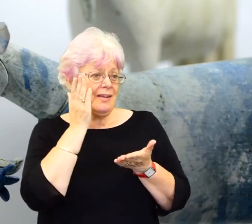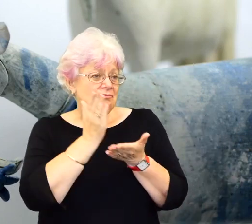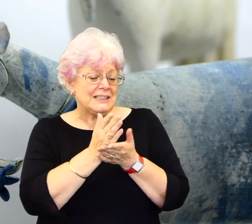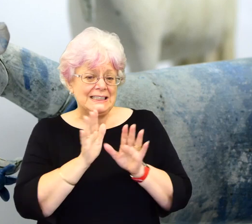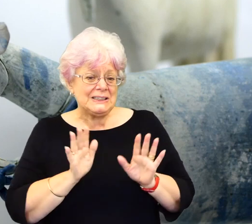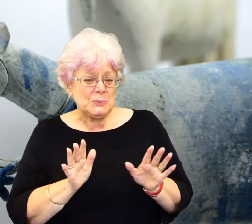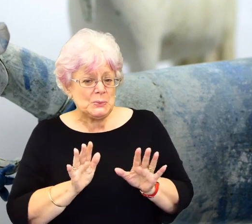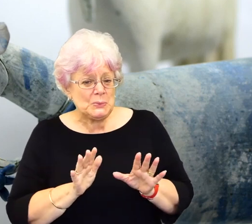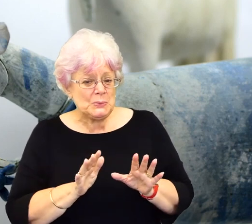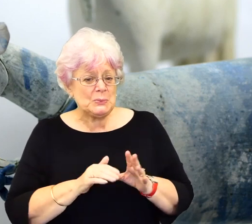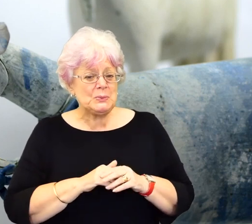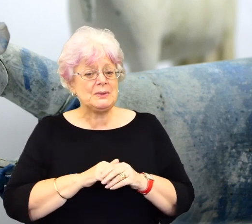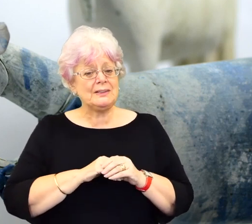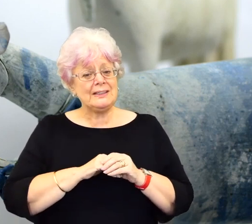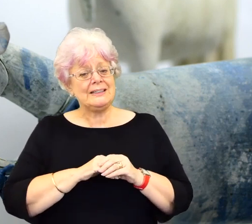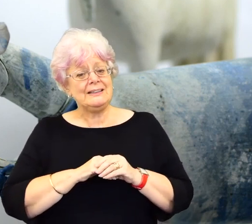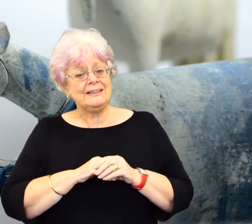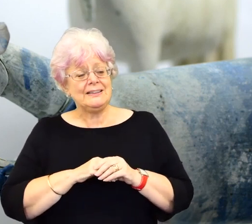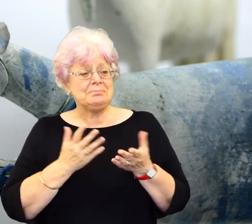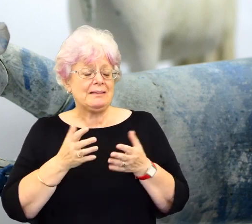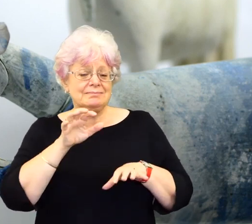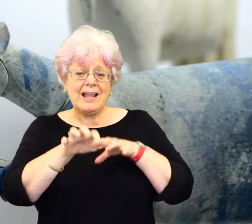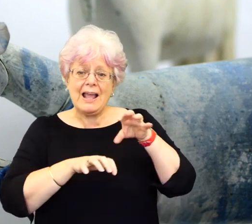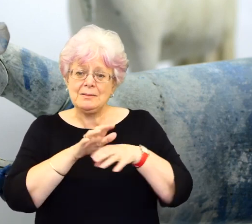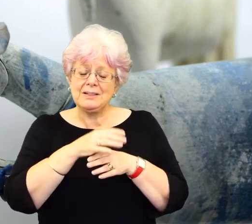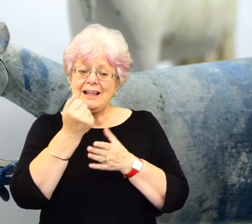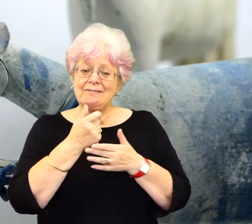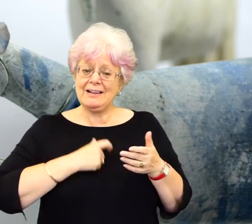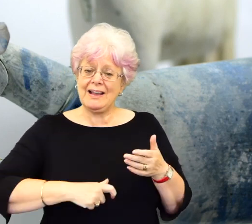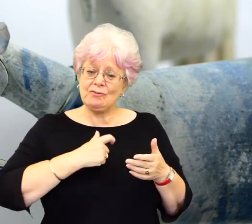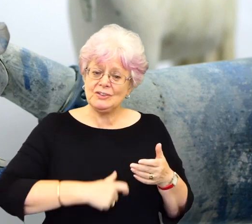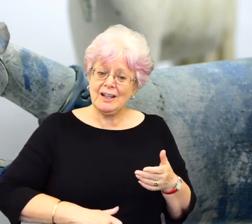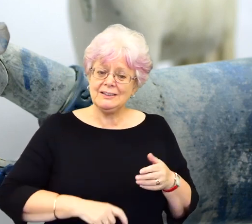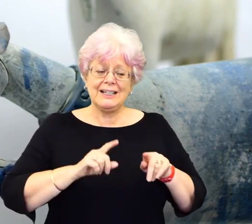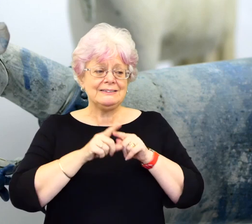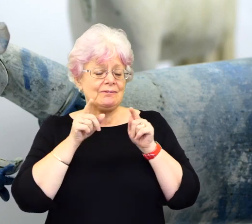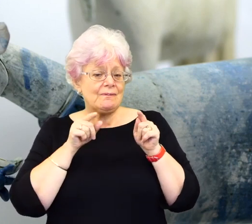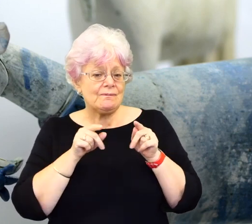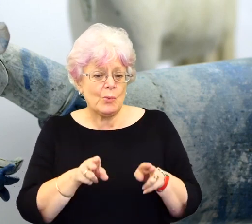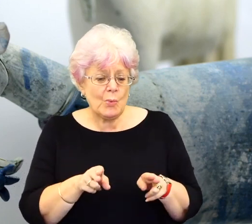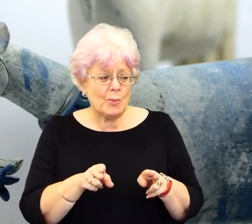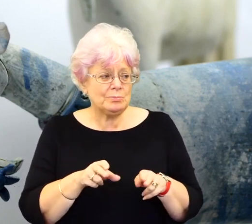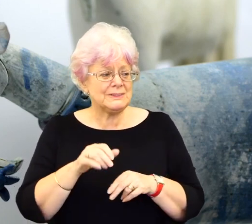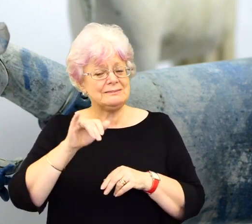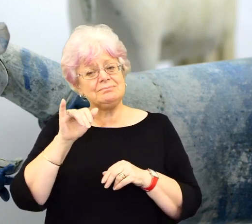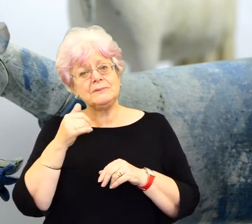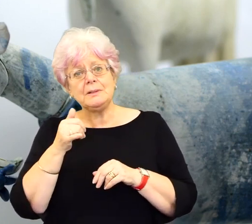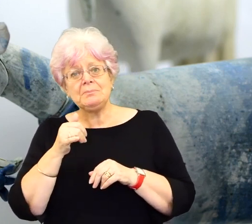just, I just like animals as, as sort of characters and forms, and kind of always being more